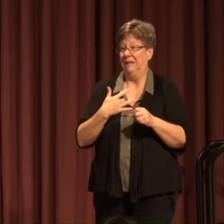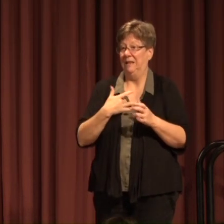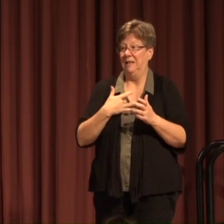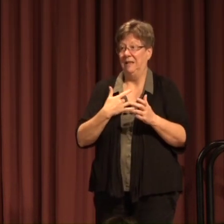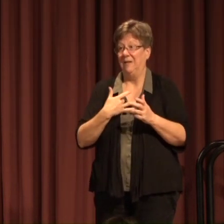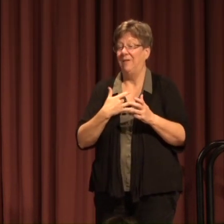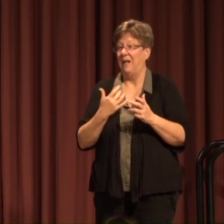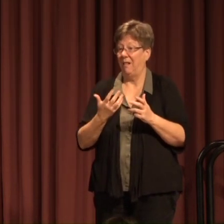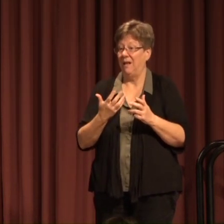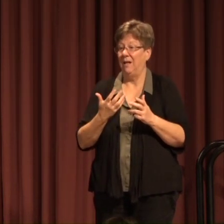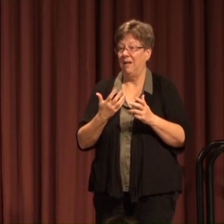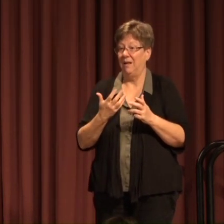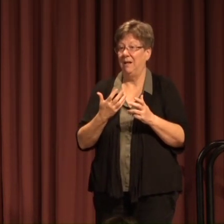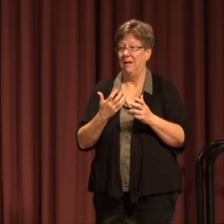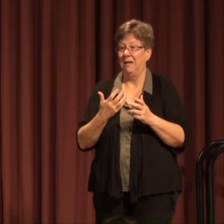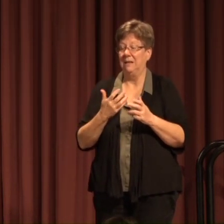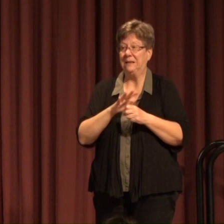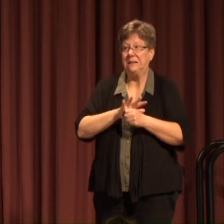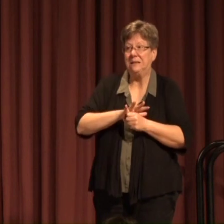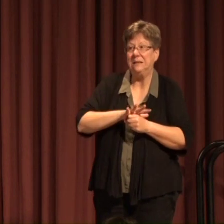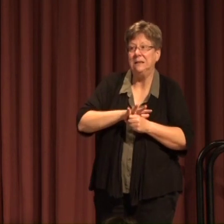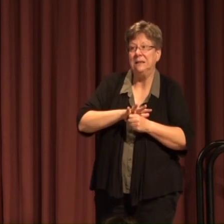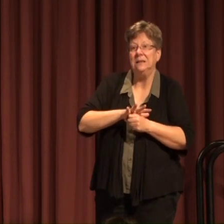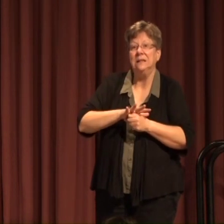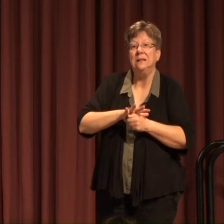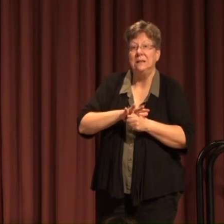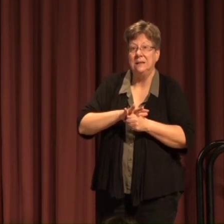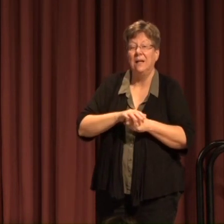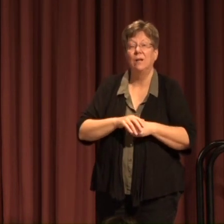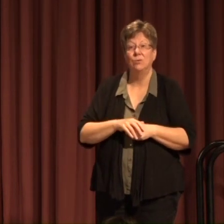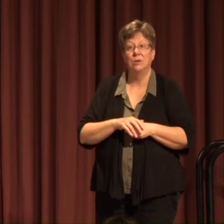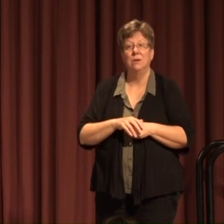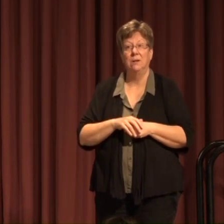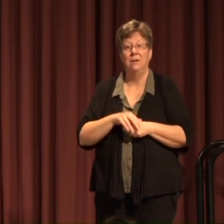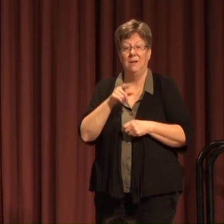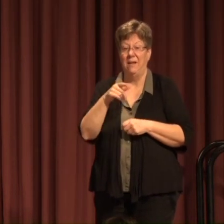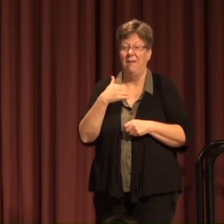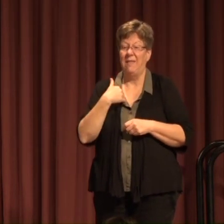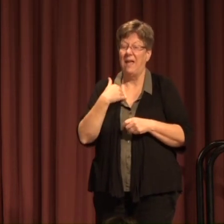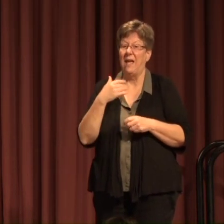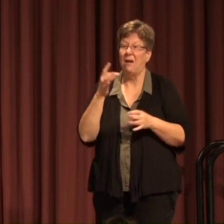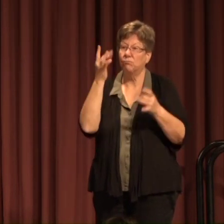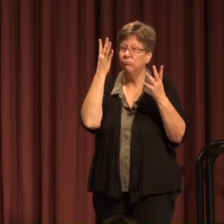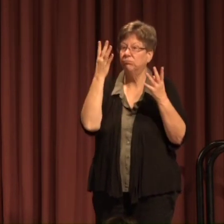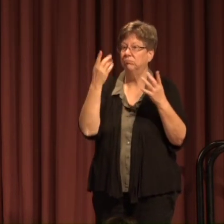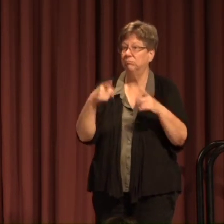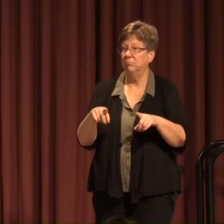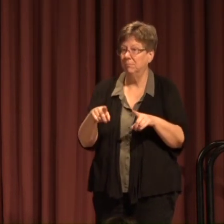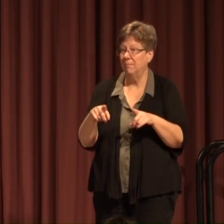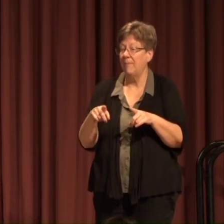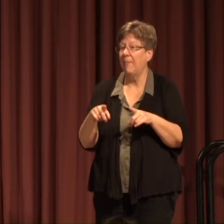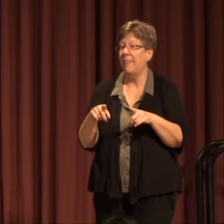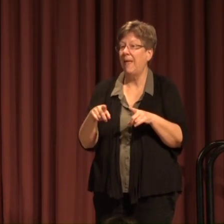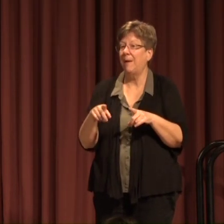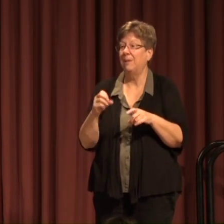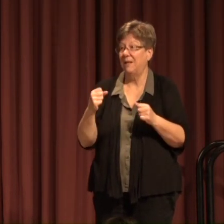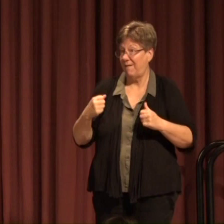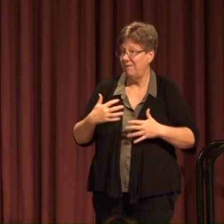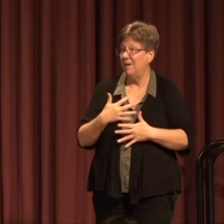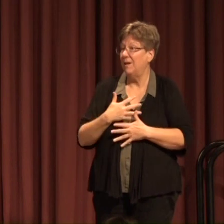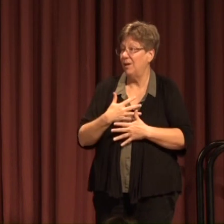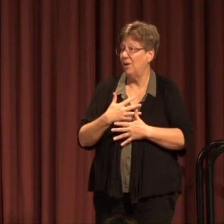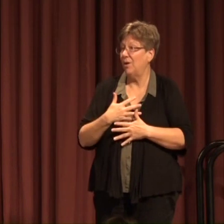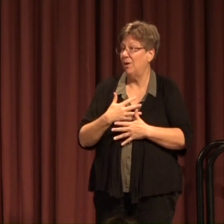A sense of tension They had violence And fear